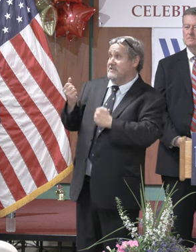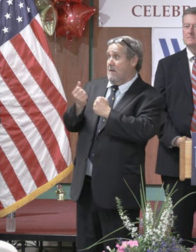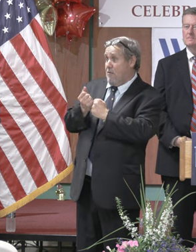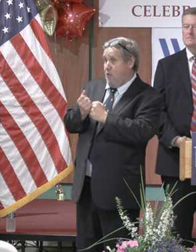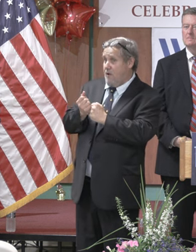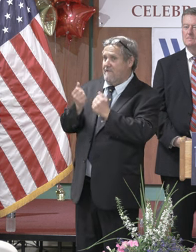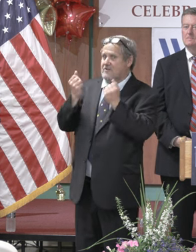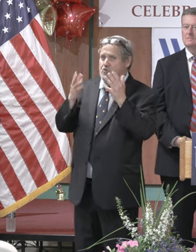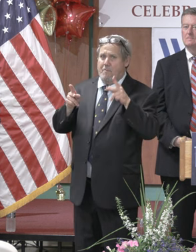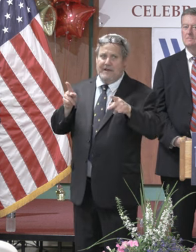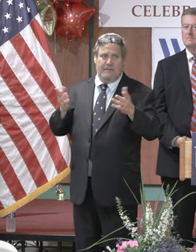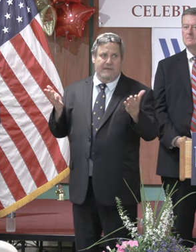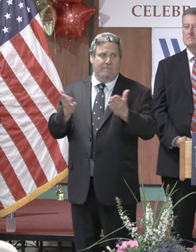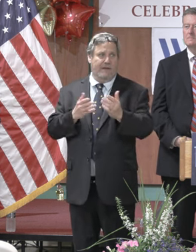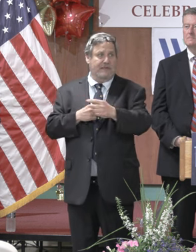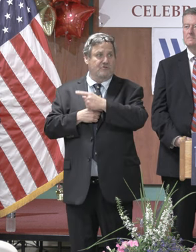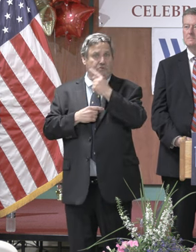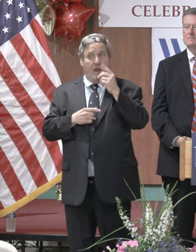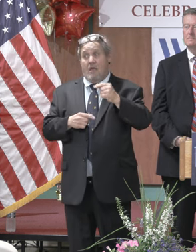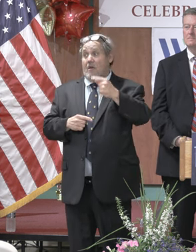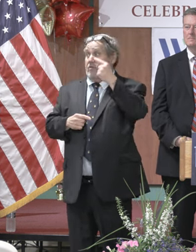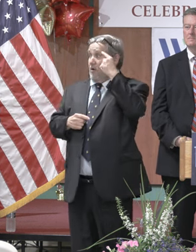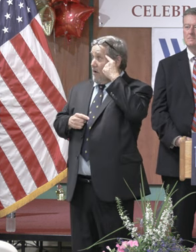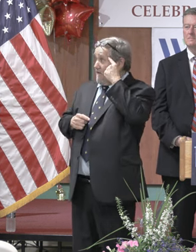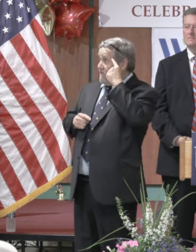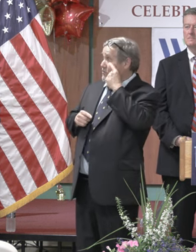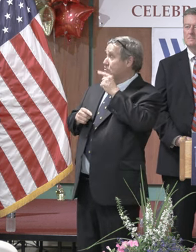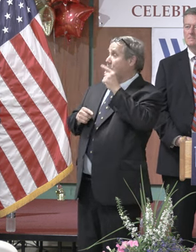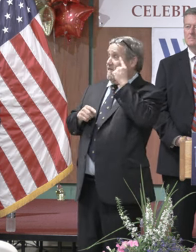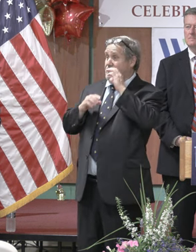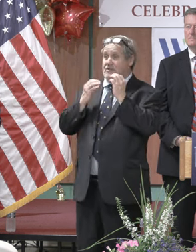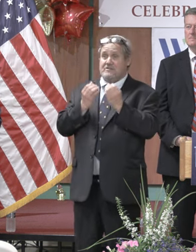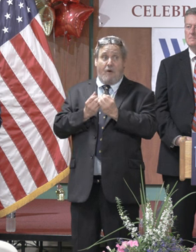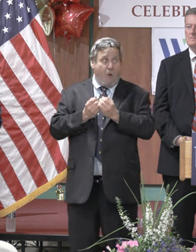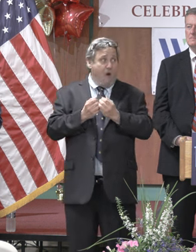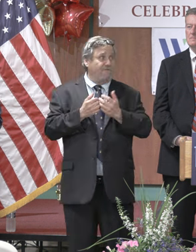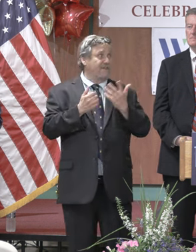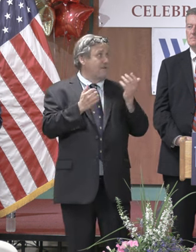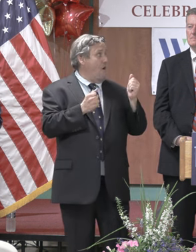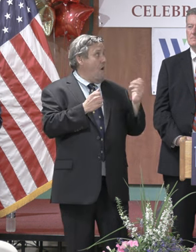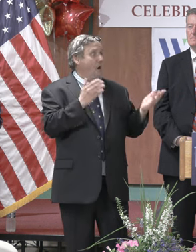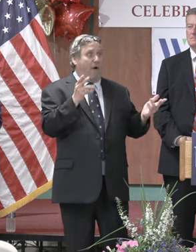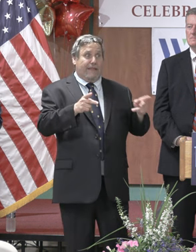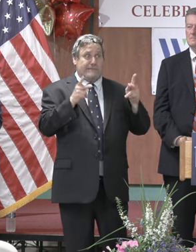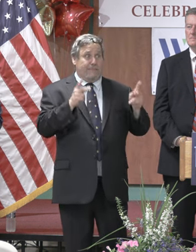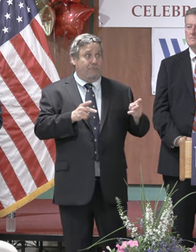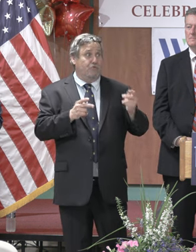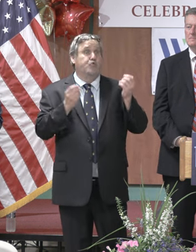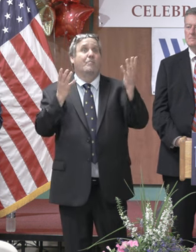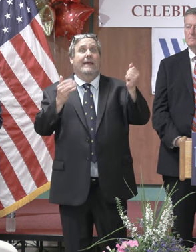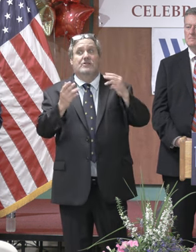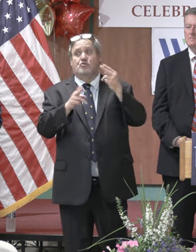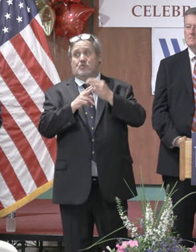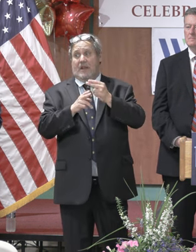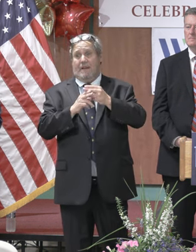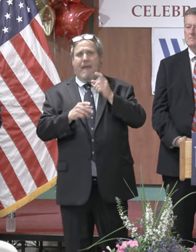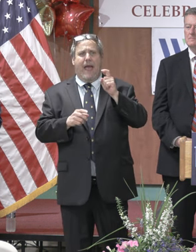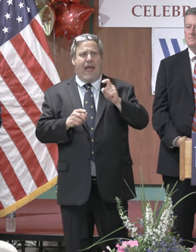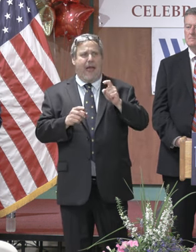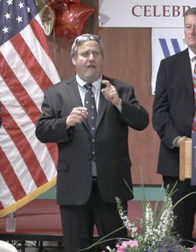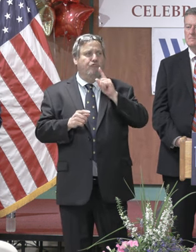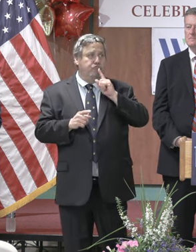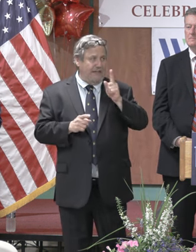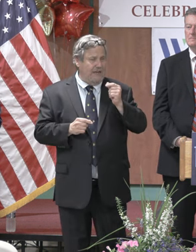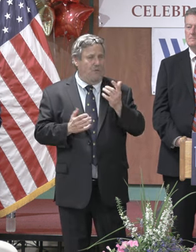to fruition and we are so grateful for the support of everyone here today specifically governor healy and